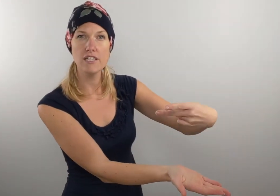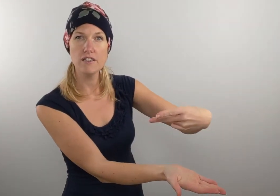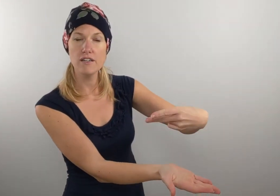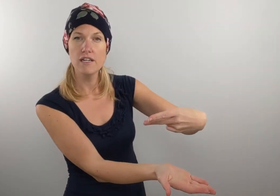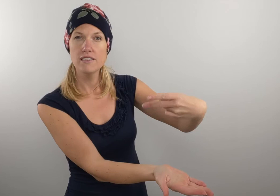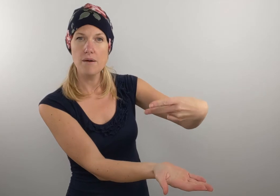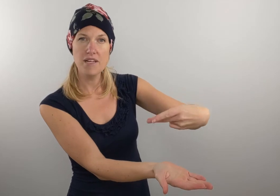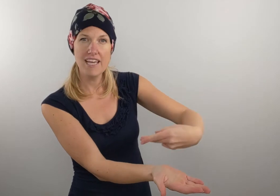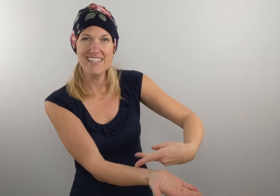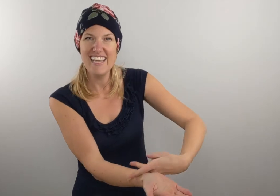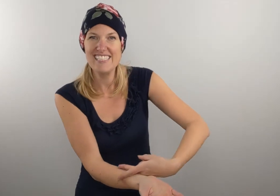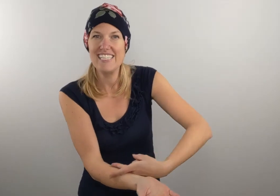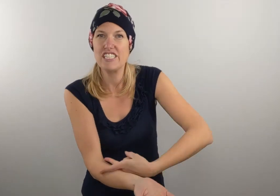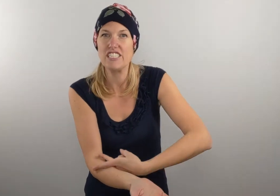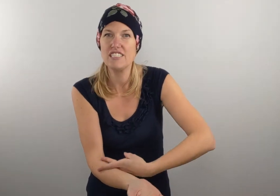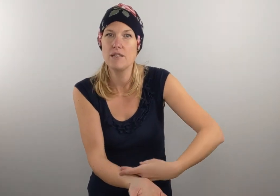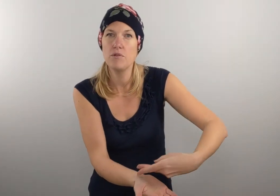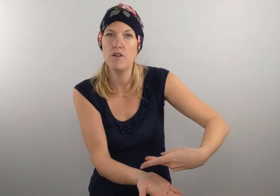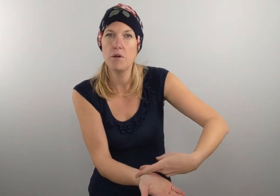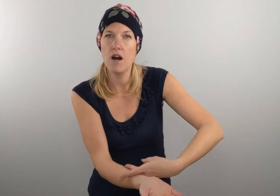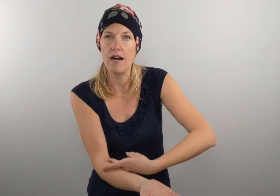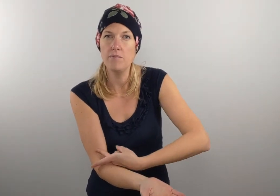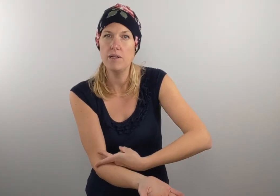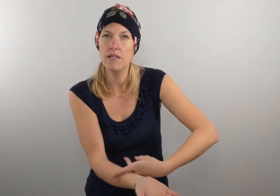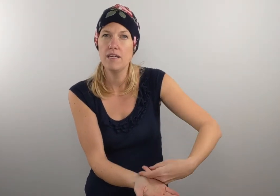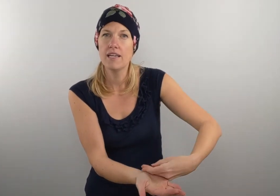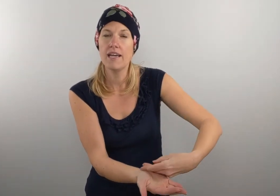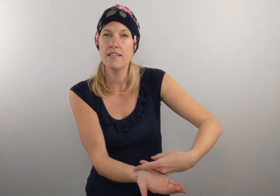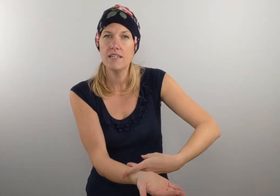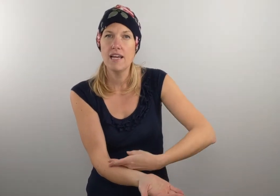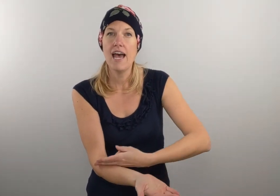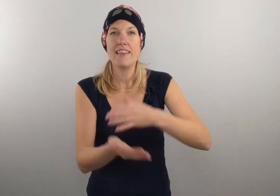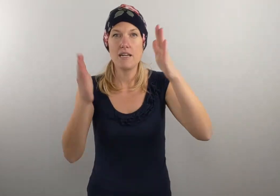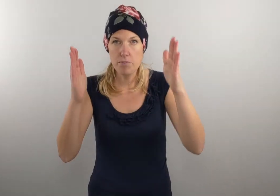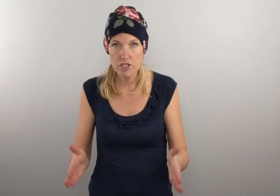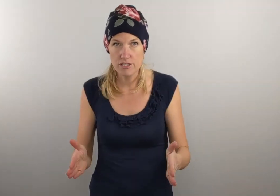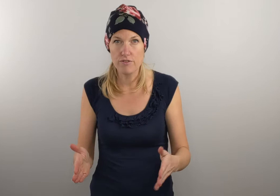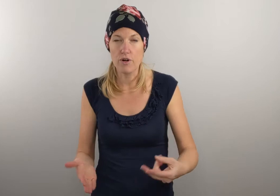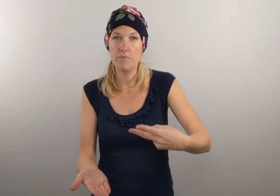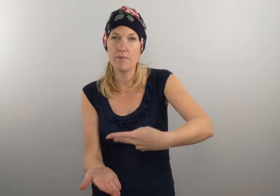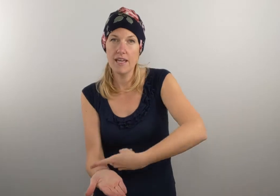your dominant hand and like scissors, move up your arm. Okay, and then person form. Okay,